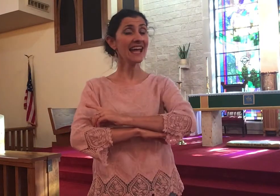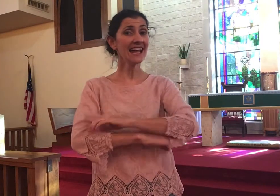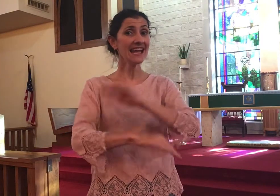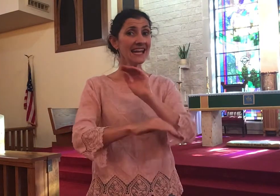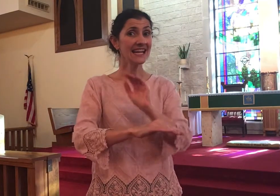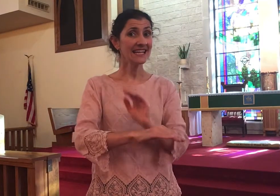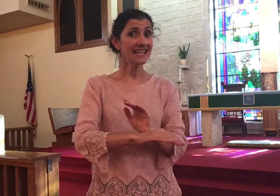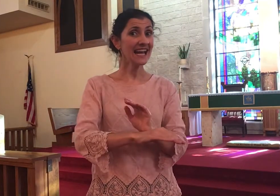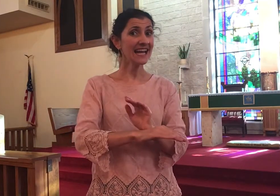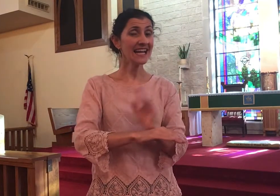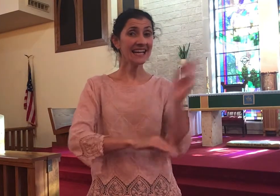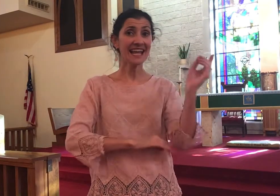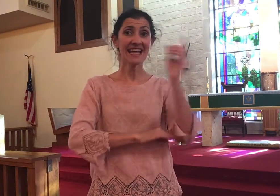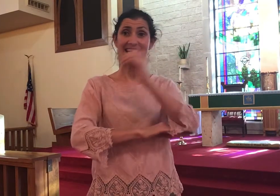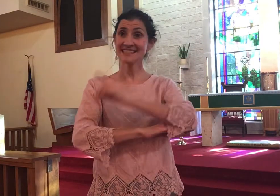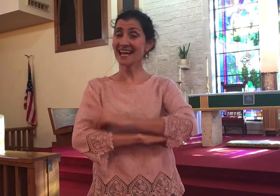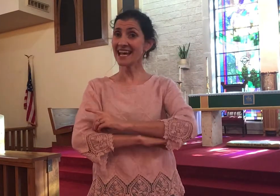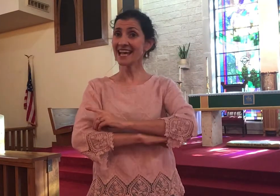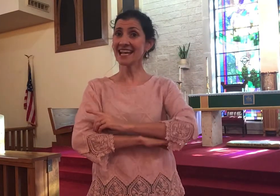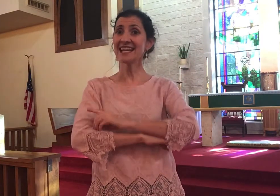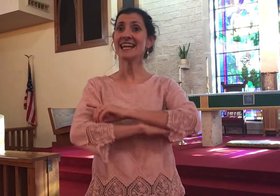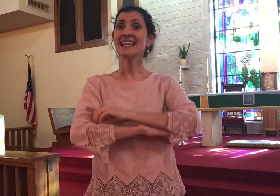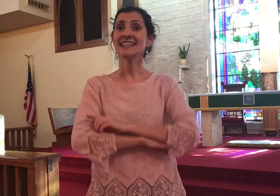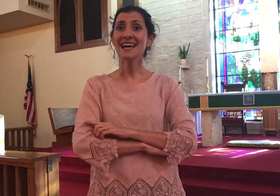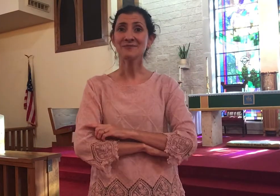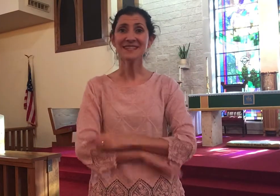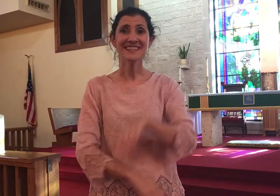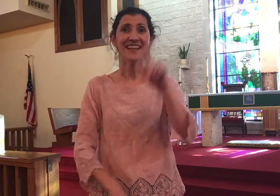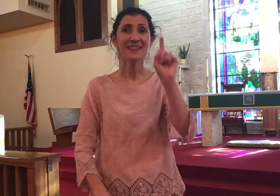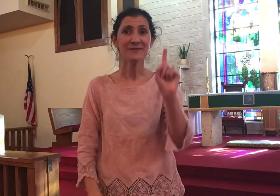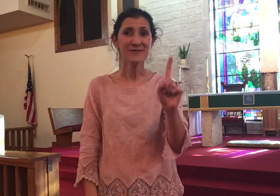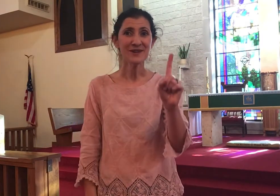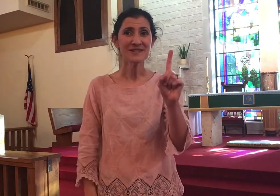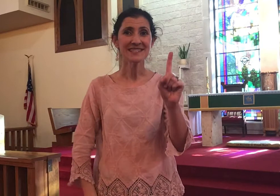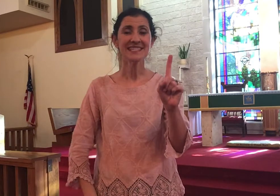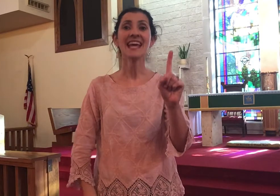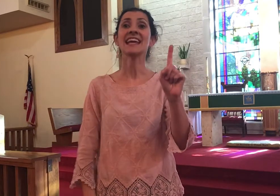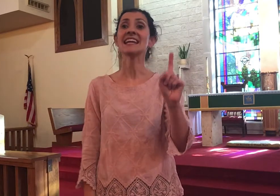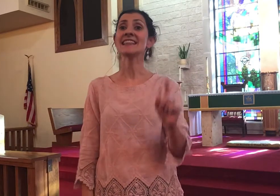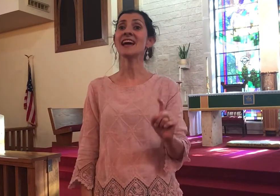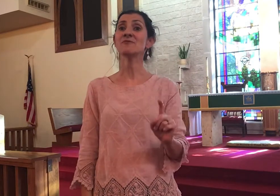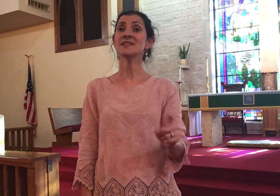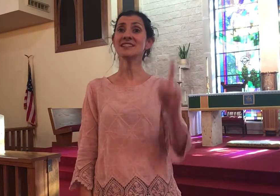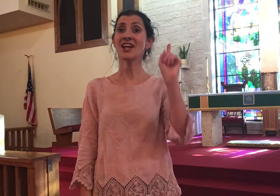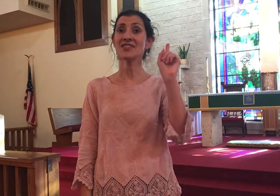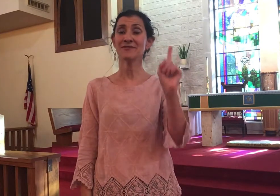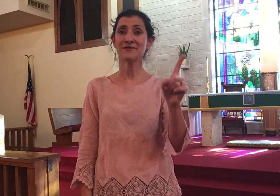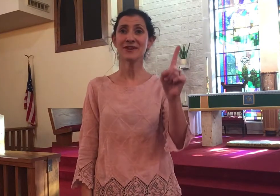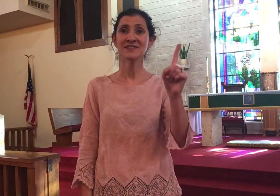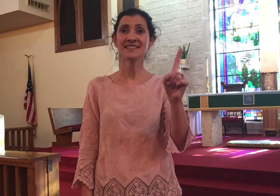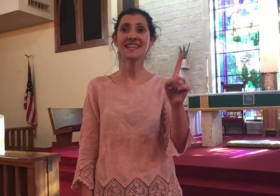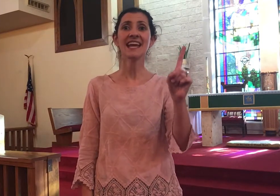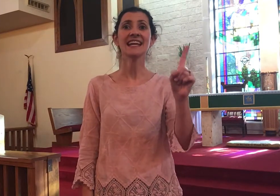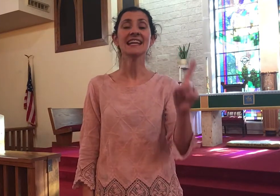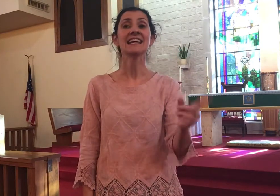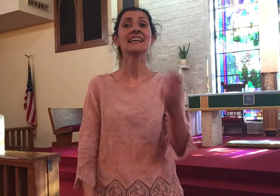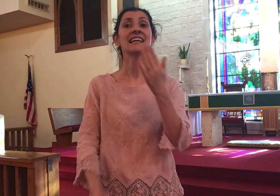night and day that was on the first day that was on the first day it